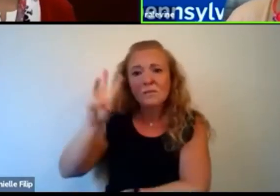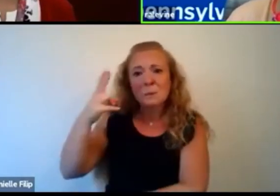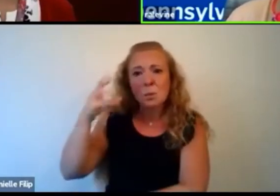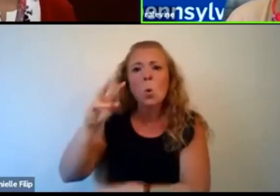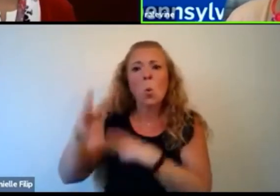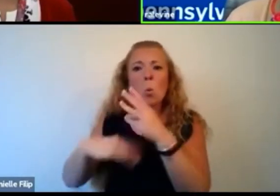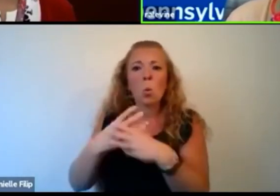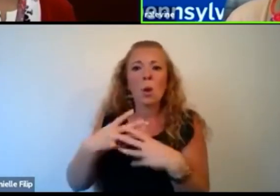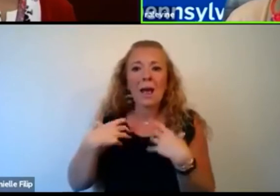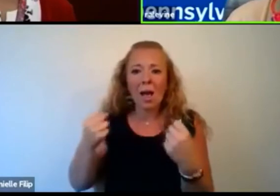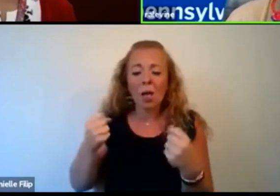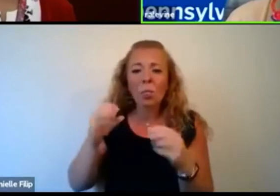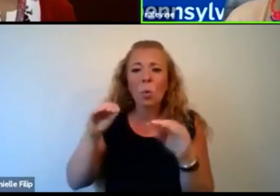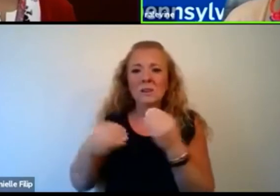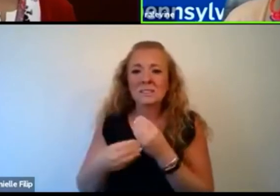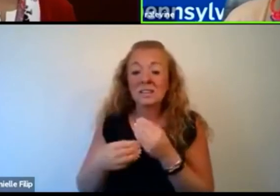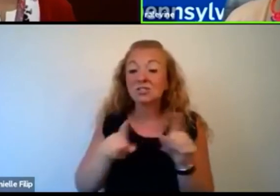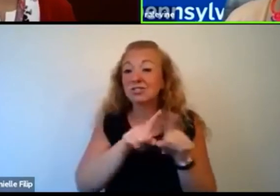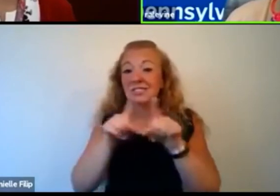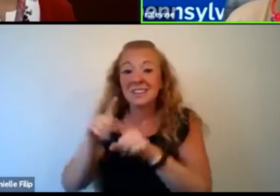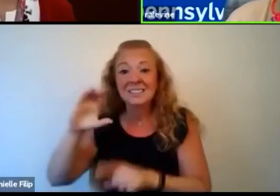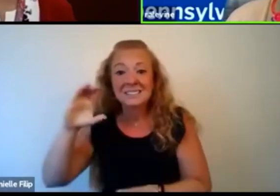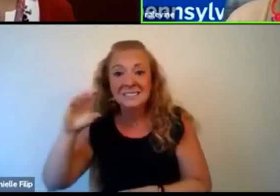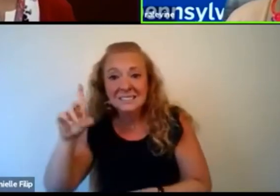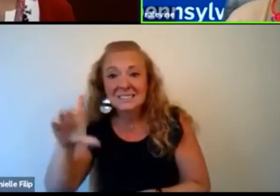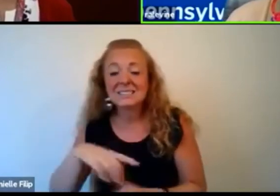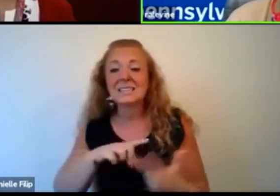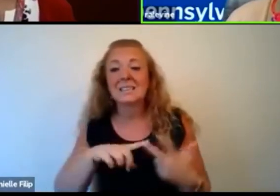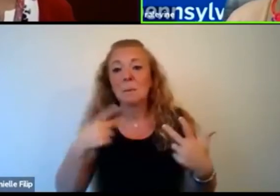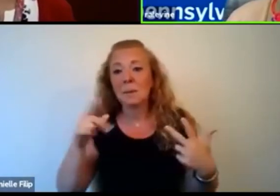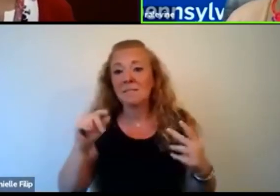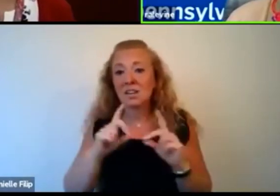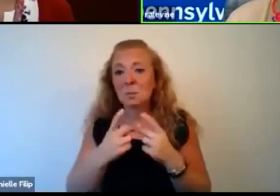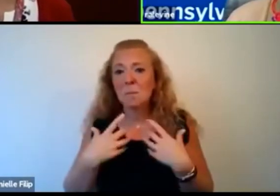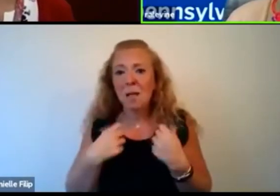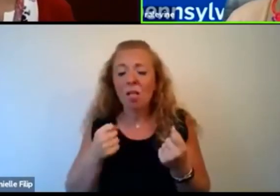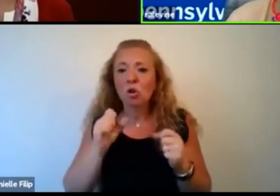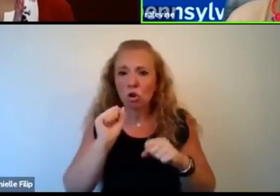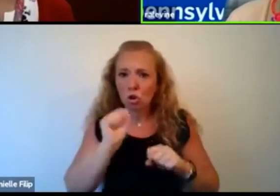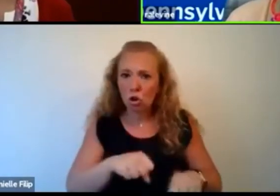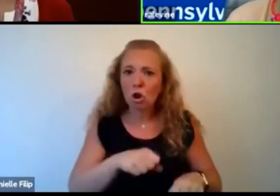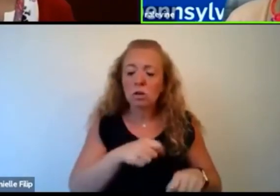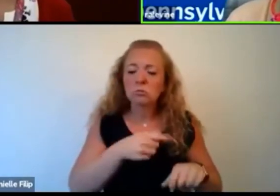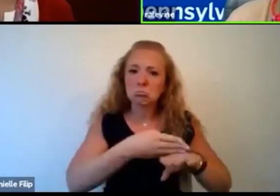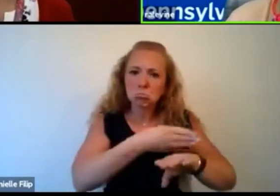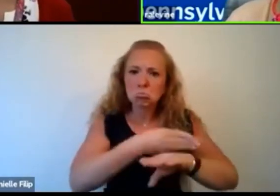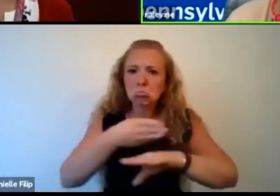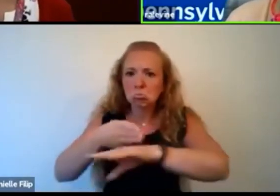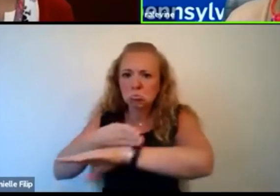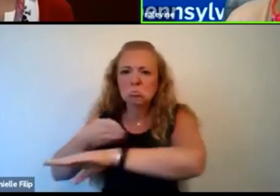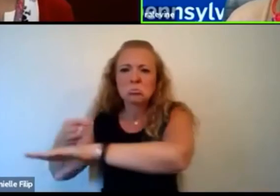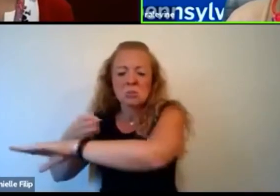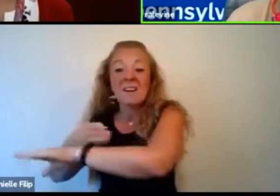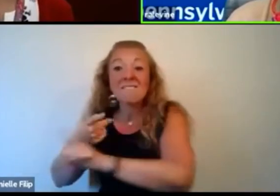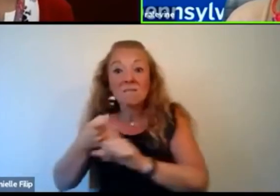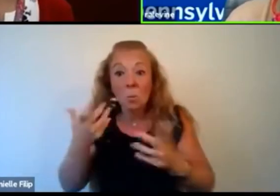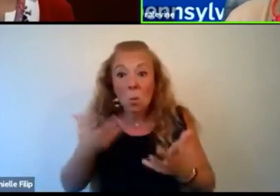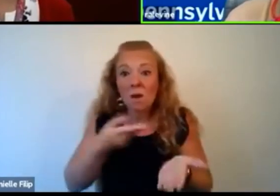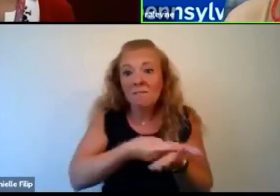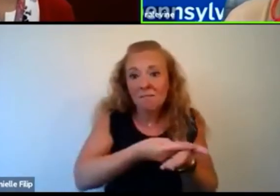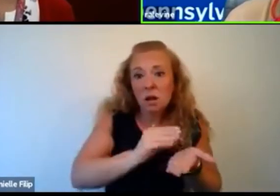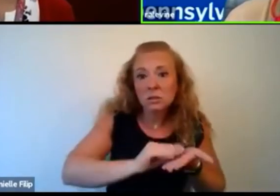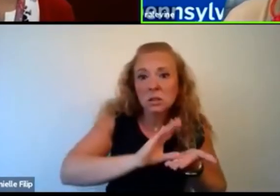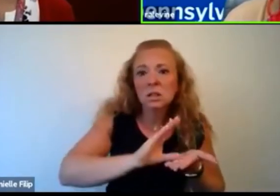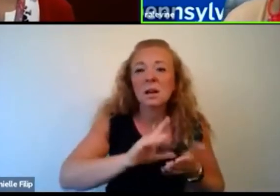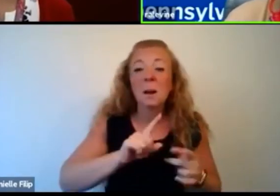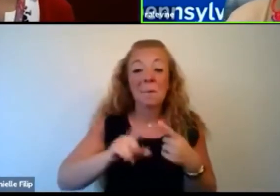improve the CDC and Pennsylvania Department of Health. So we all can, can, uh, can stand in better funding and improvement, but to defund